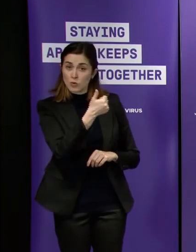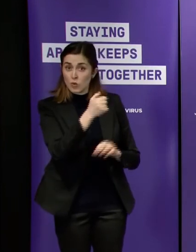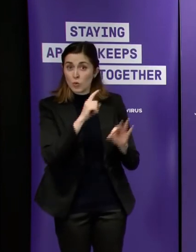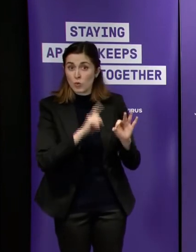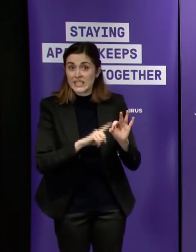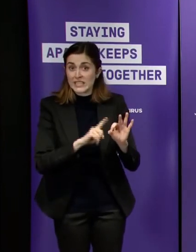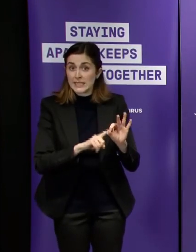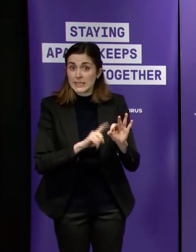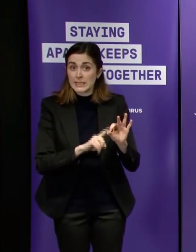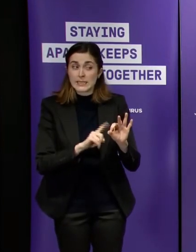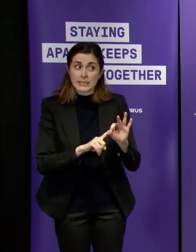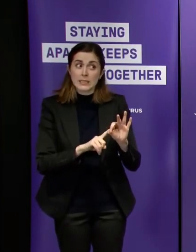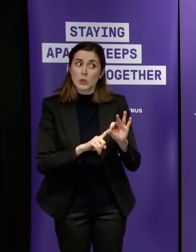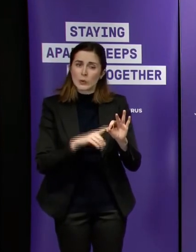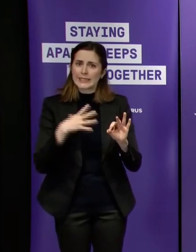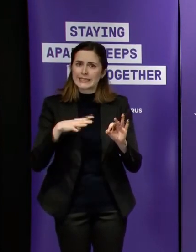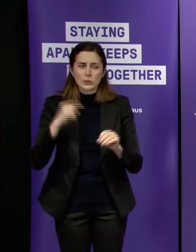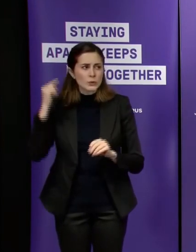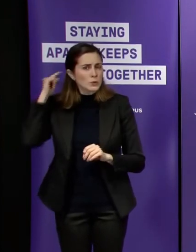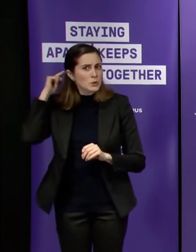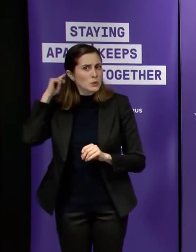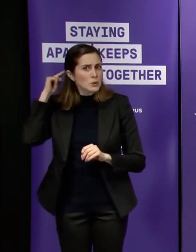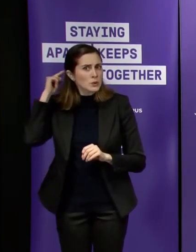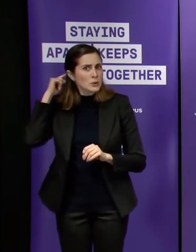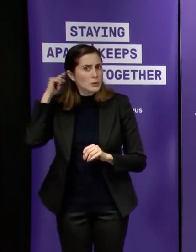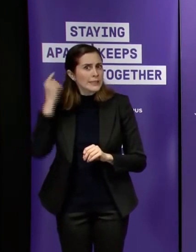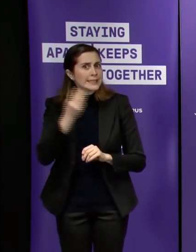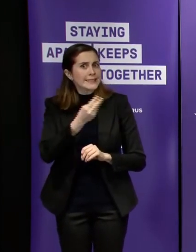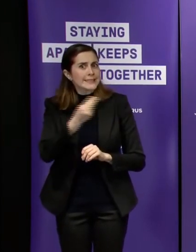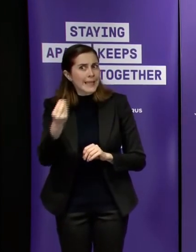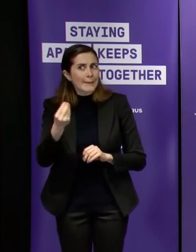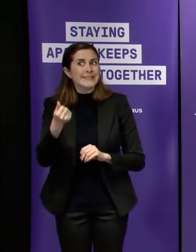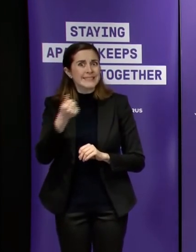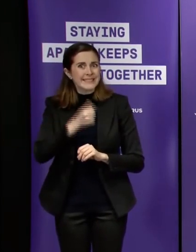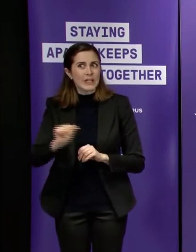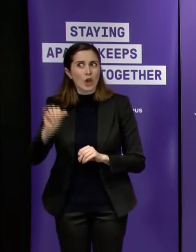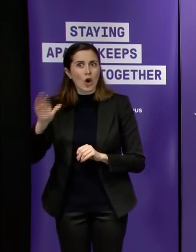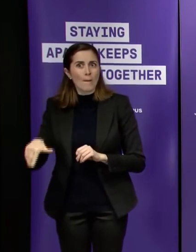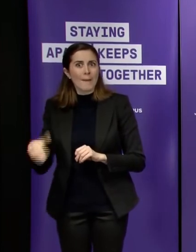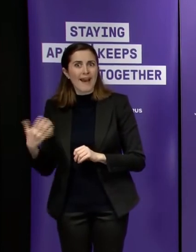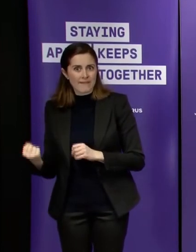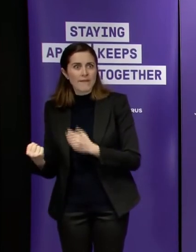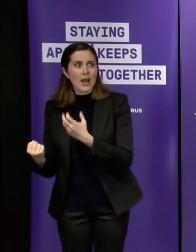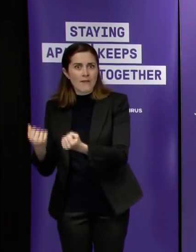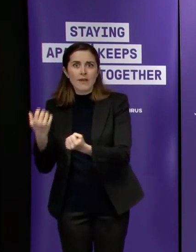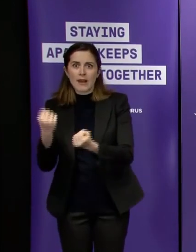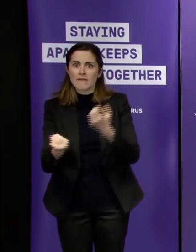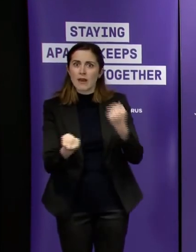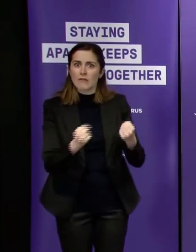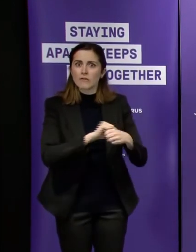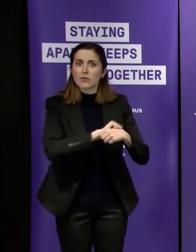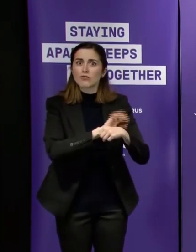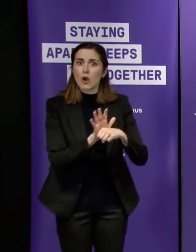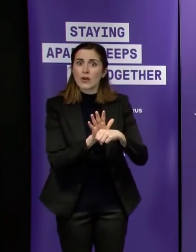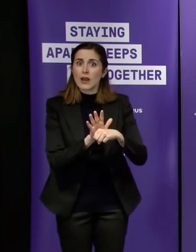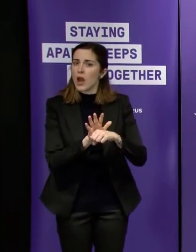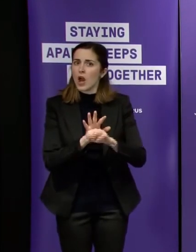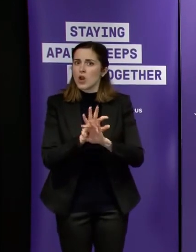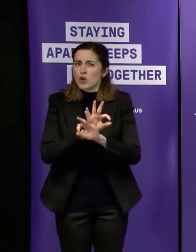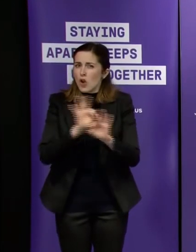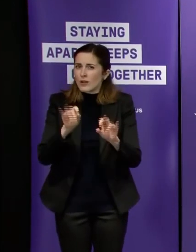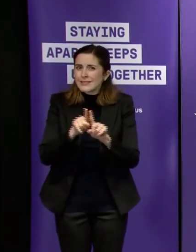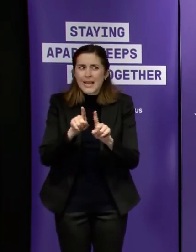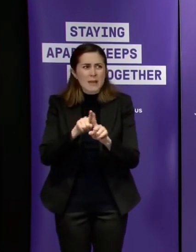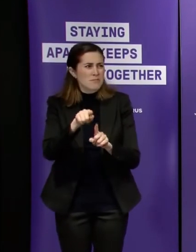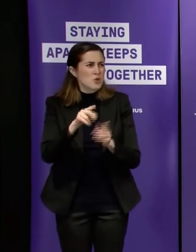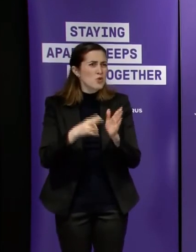there are a number of people and i think it is it's not an insignificant number of people for whom this is not not a common cold where you have